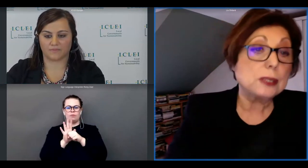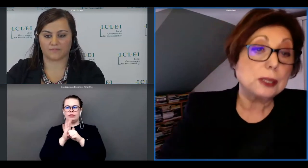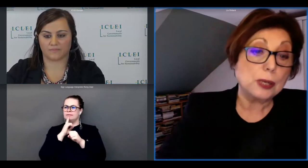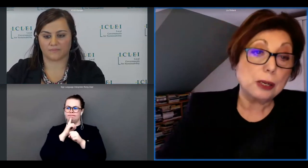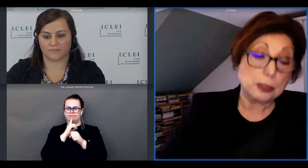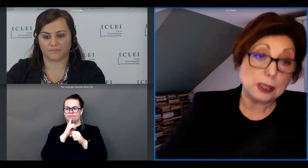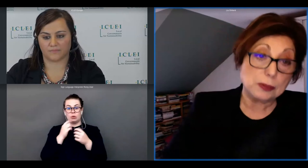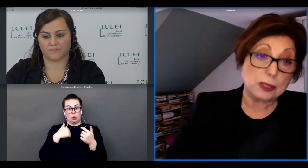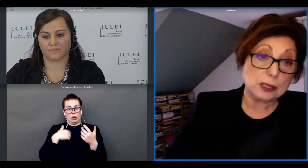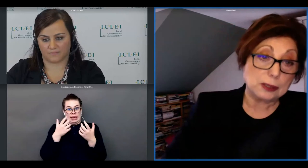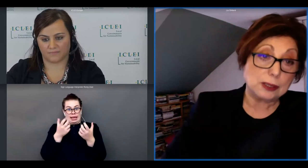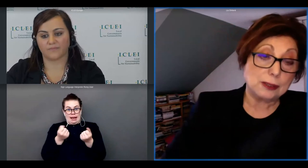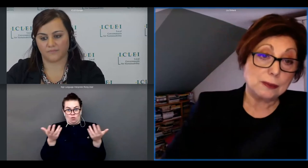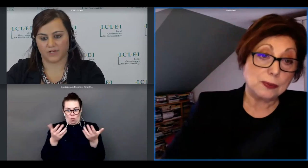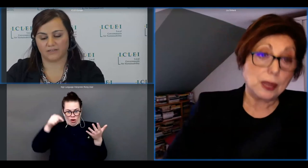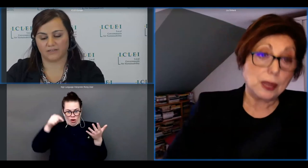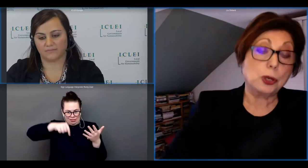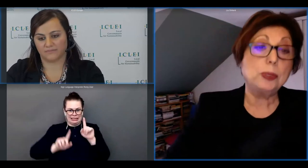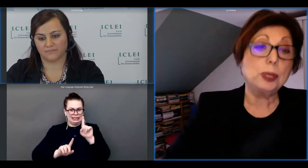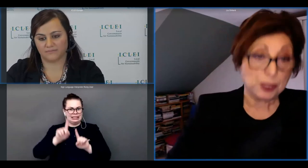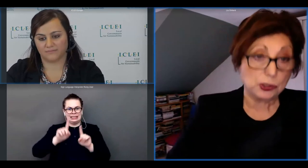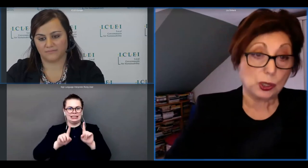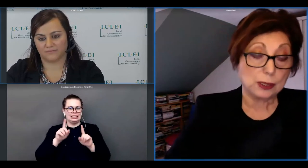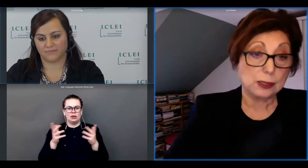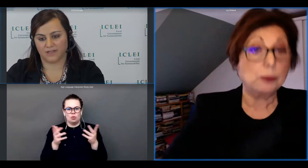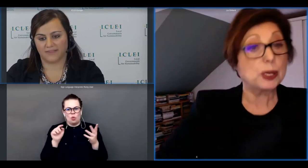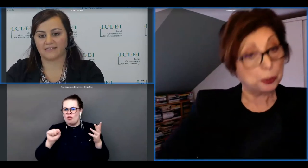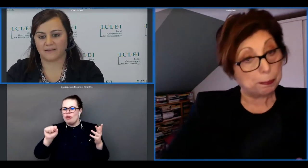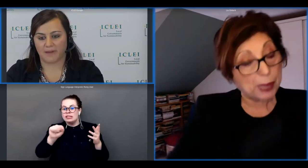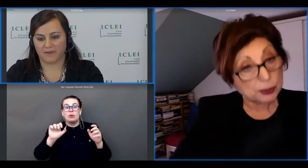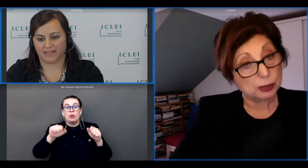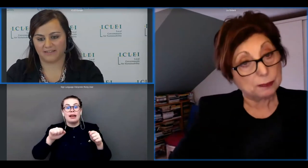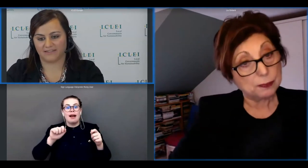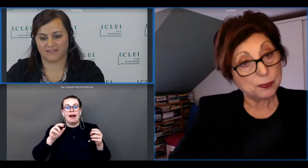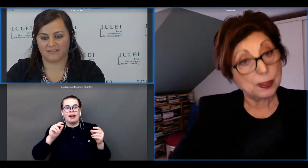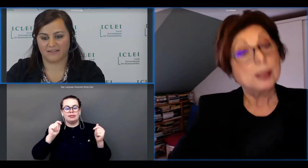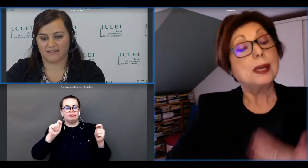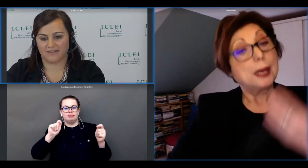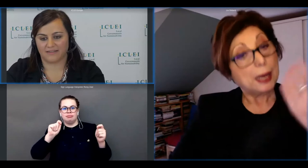already going on in the city right that could be of interest that we could that's the mapping